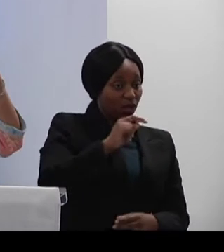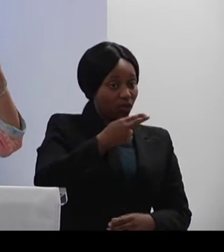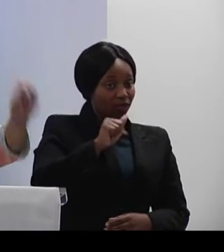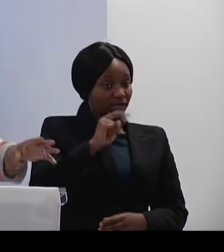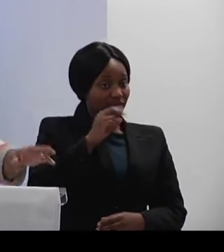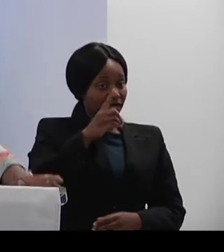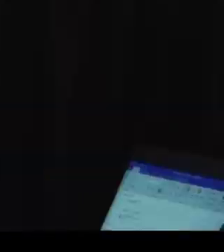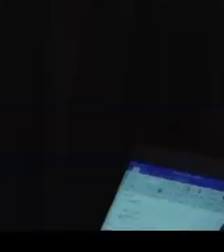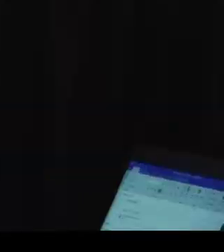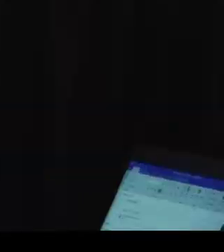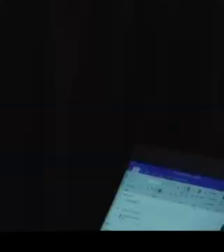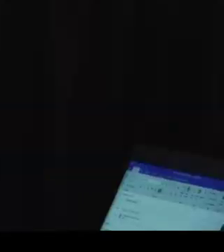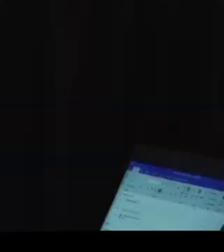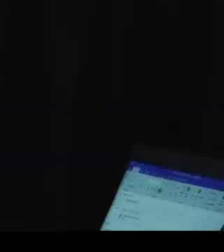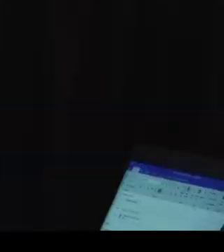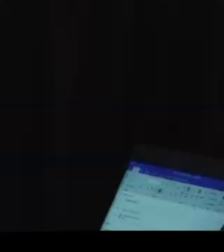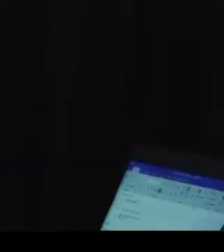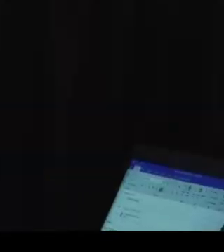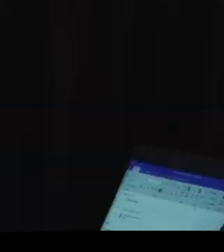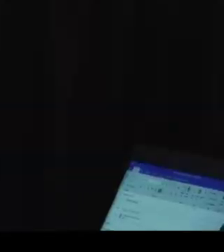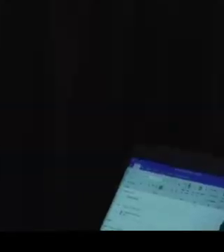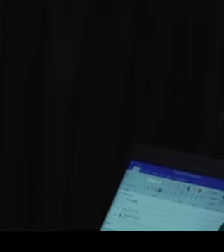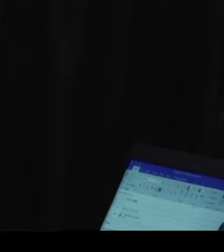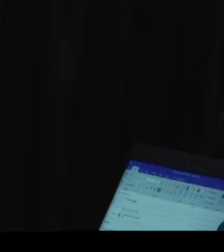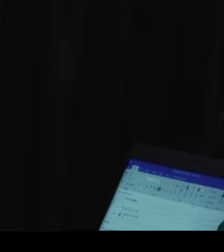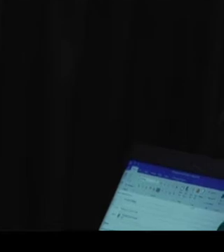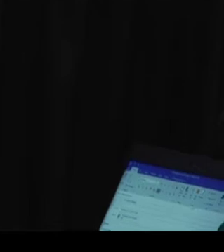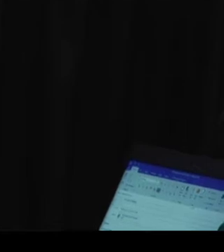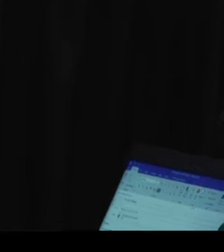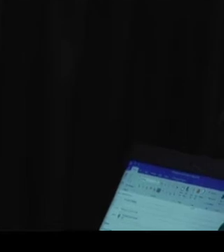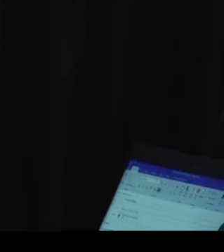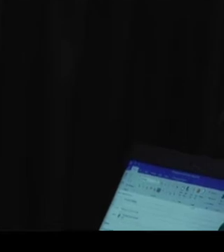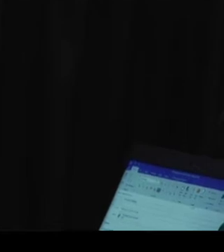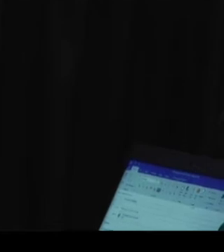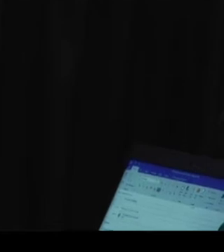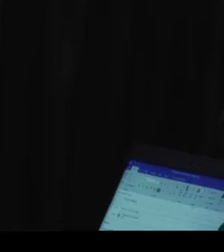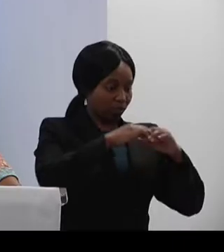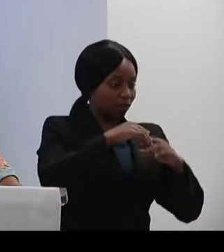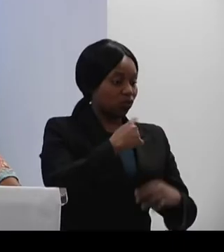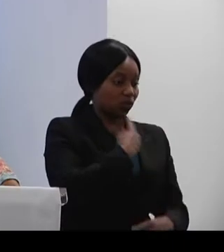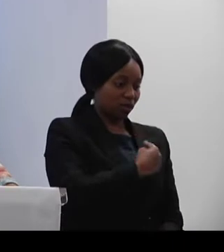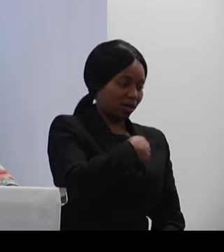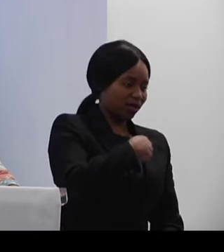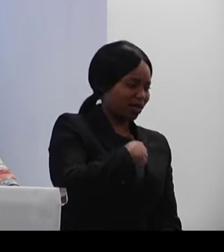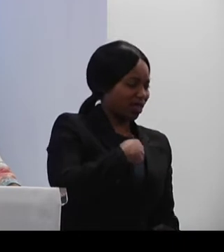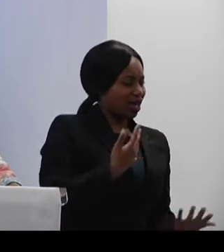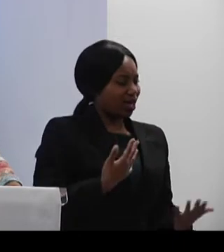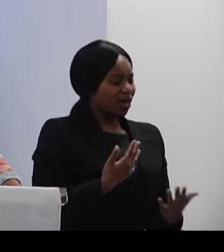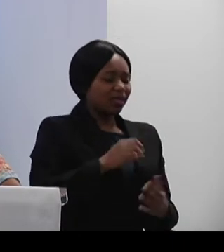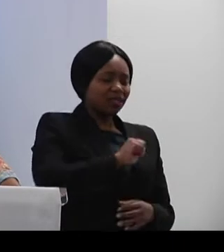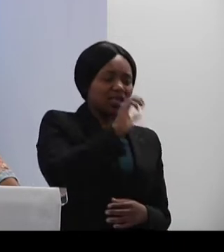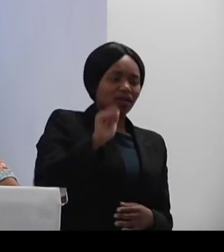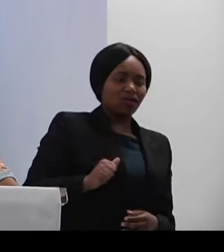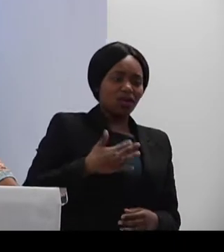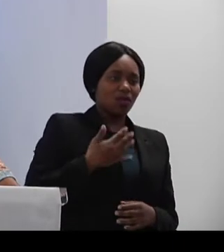minister who was responsible for driving the National Development Plan actually alluded to to say what kind of a South